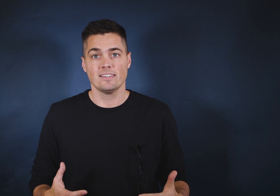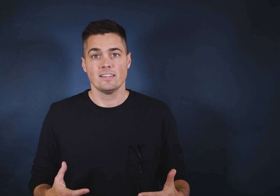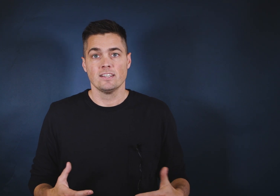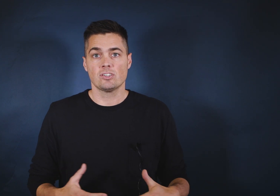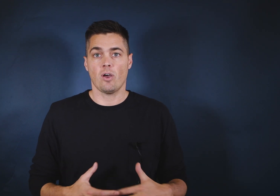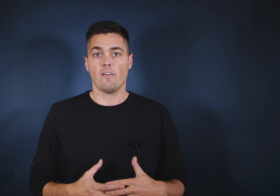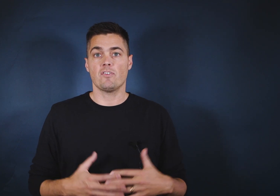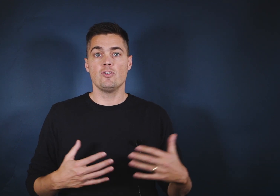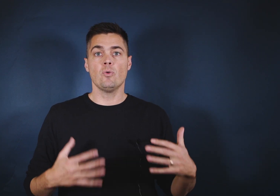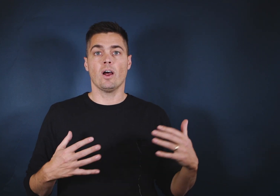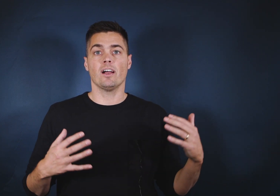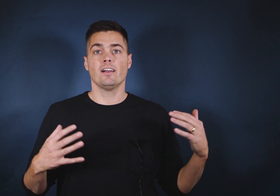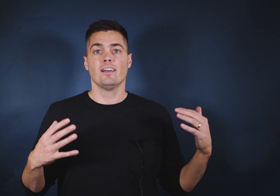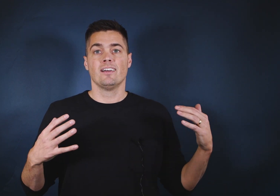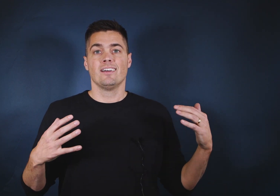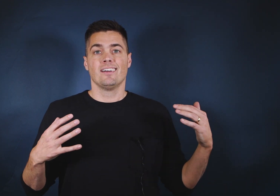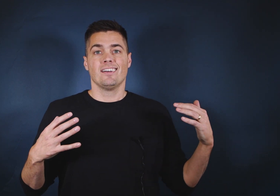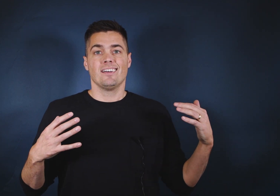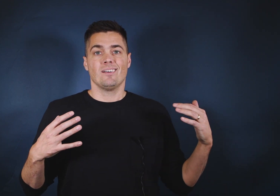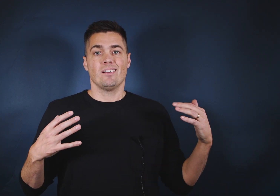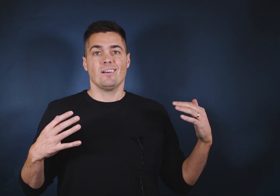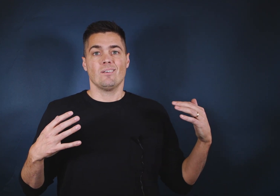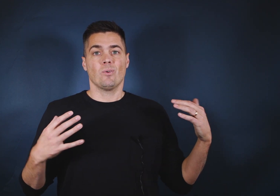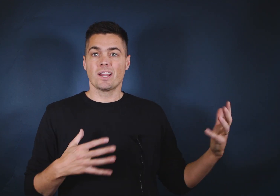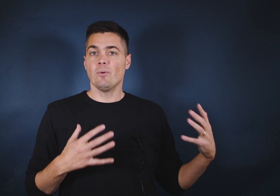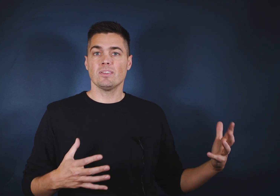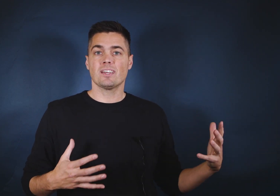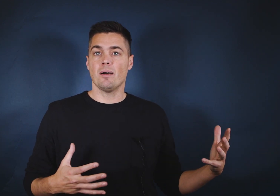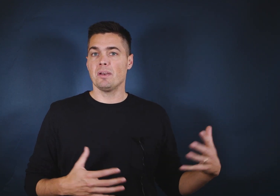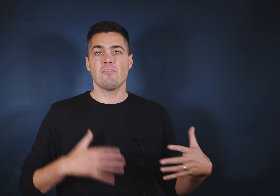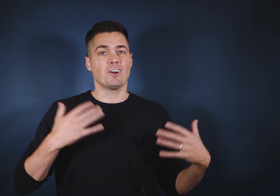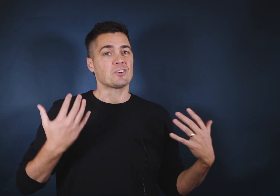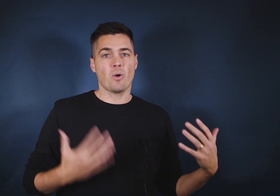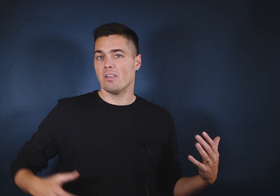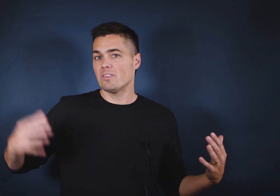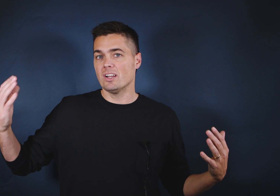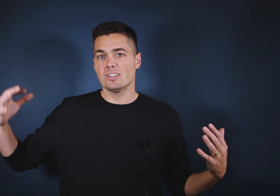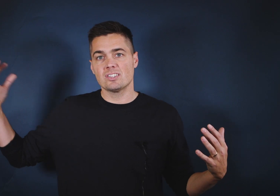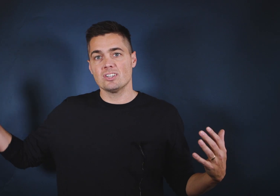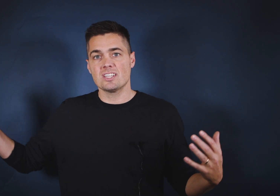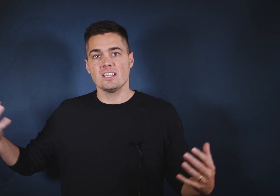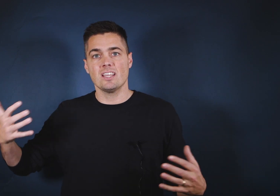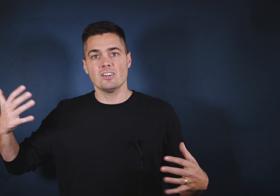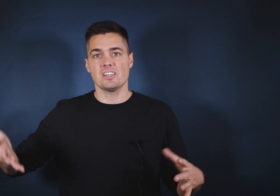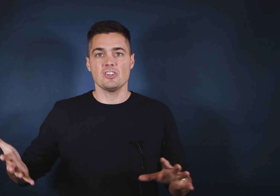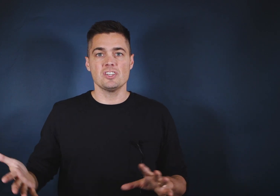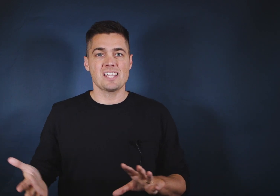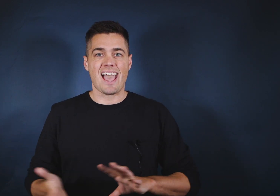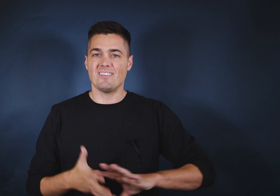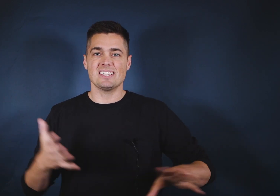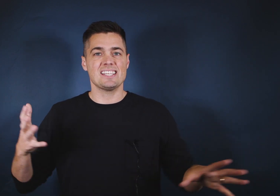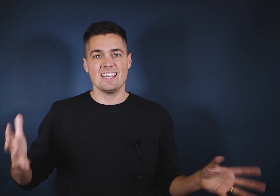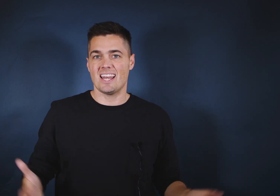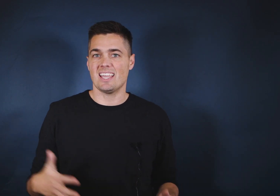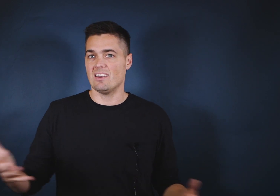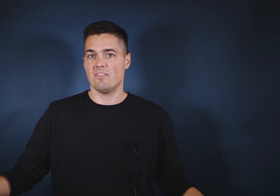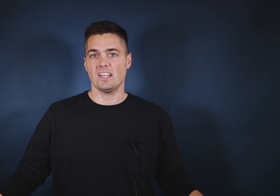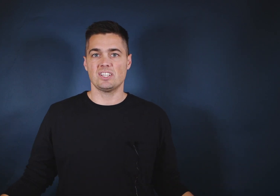So if you are working with a company for 12 years, 13 years, and you just haven't seen any innovation